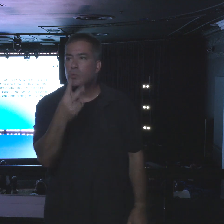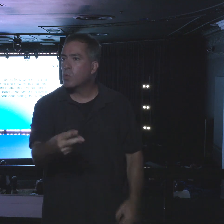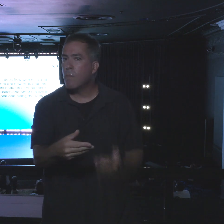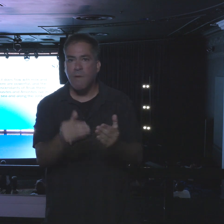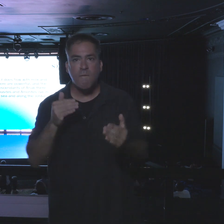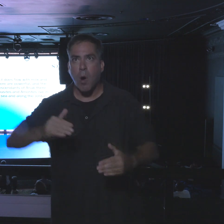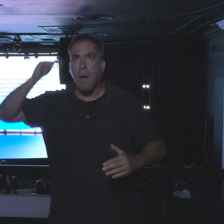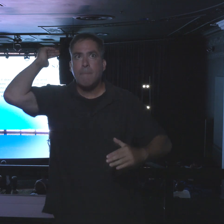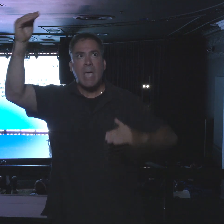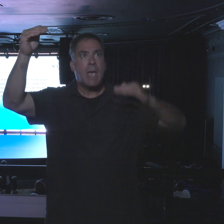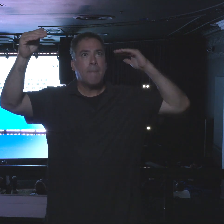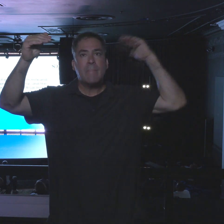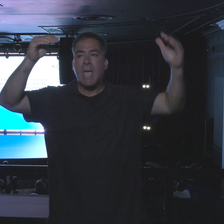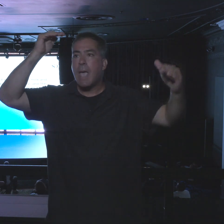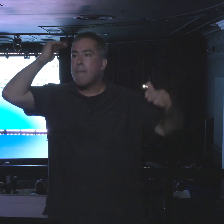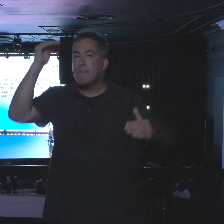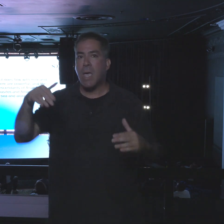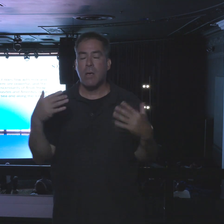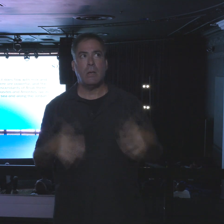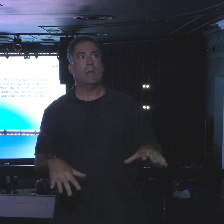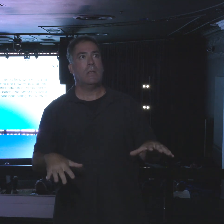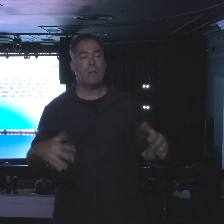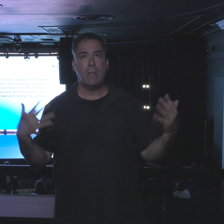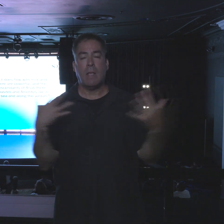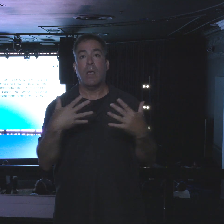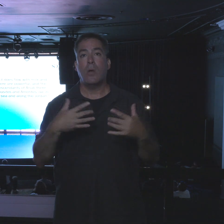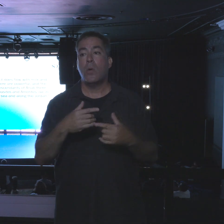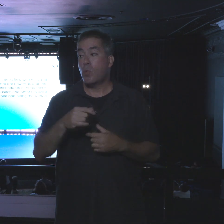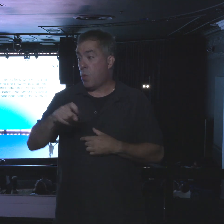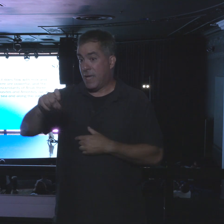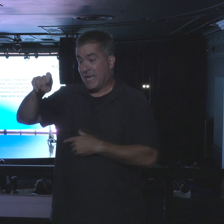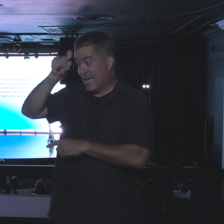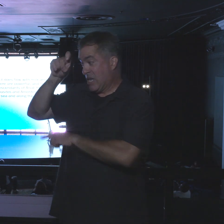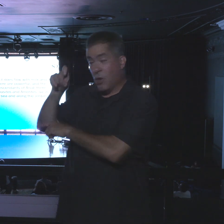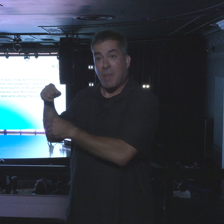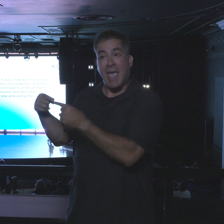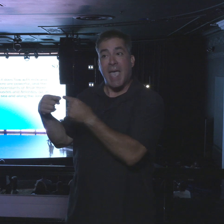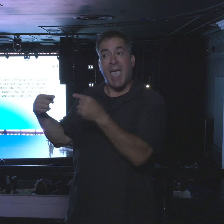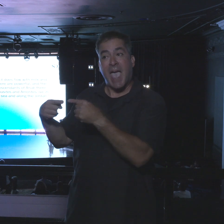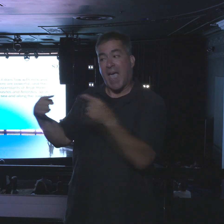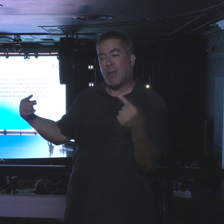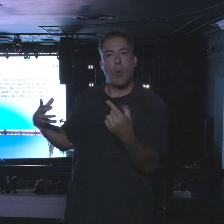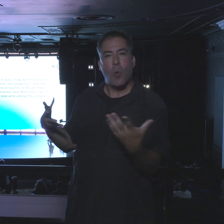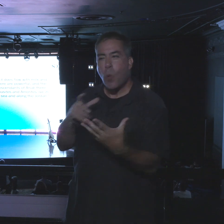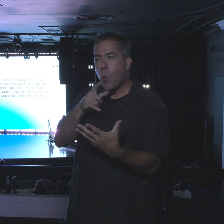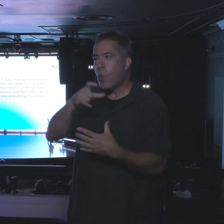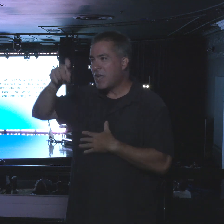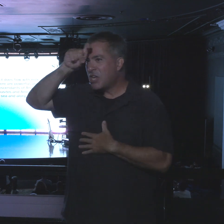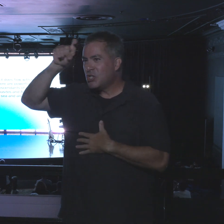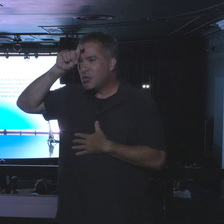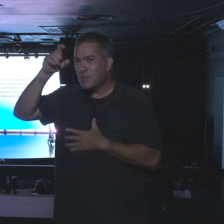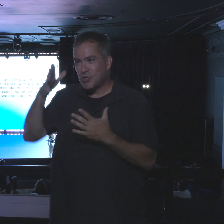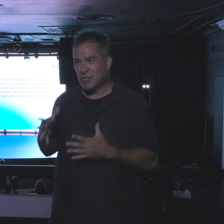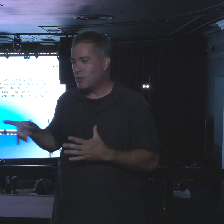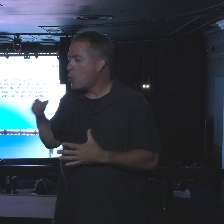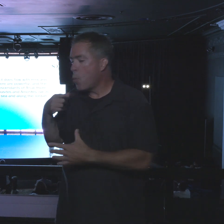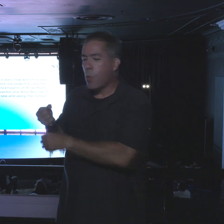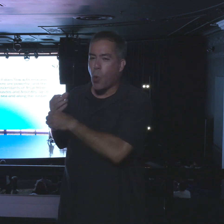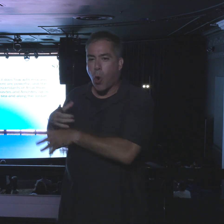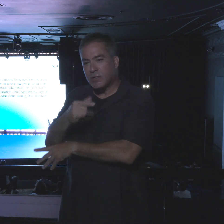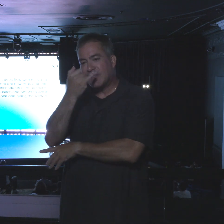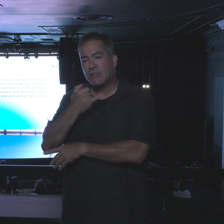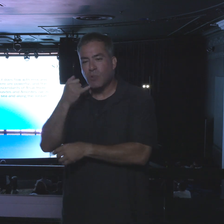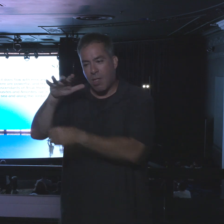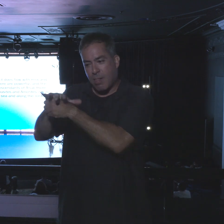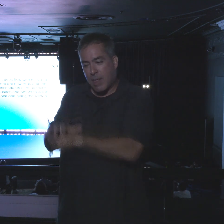before. Because in Egypt, their enemy was the Egyptians who oppressed them. And in the